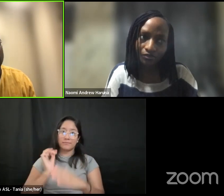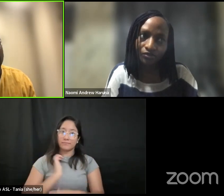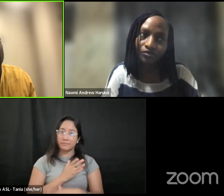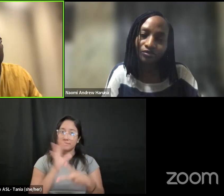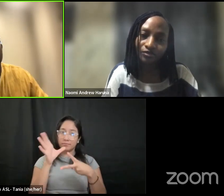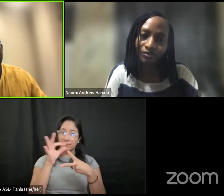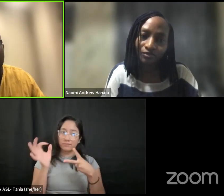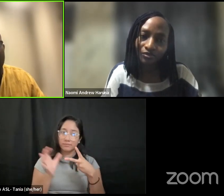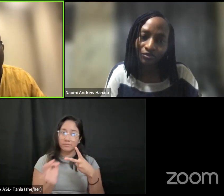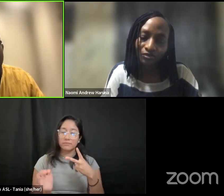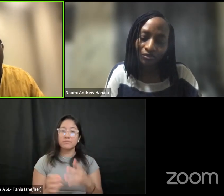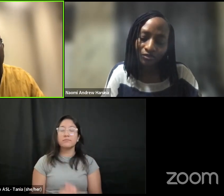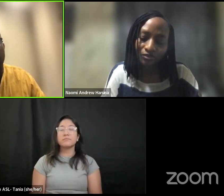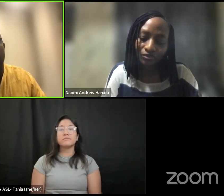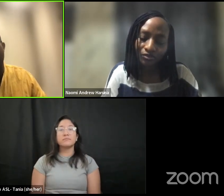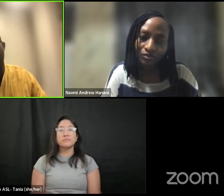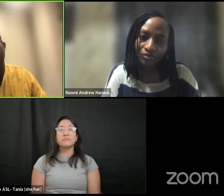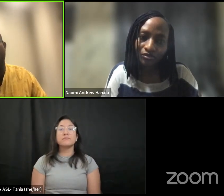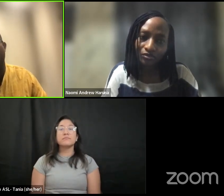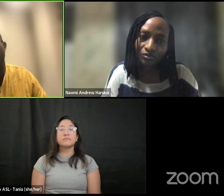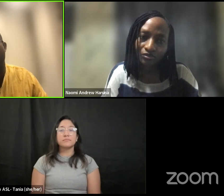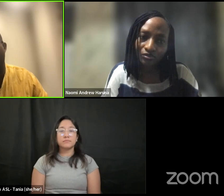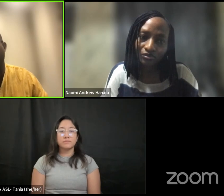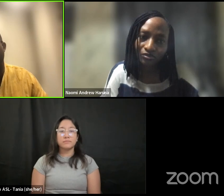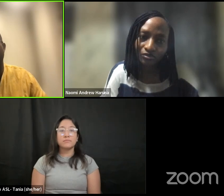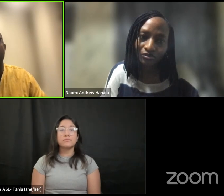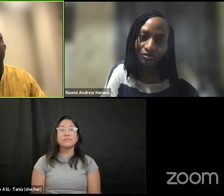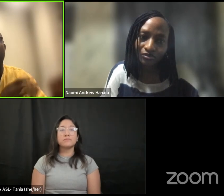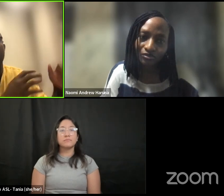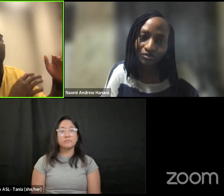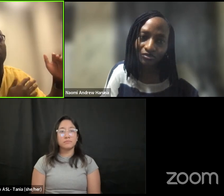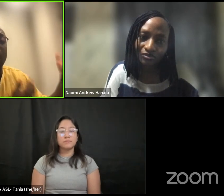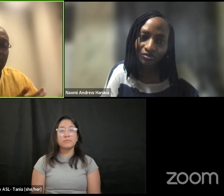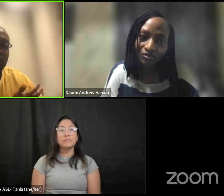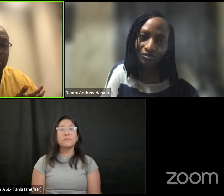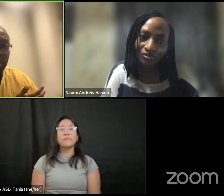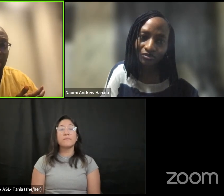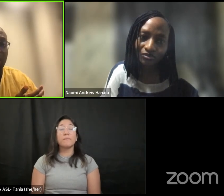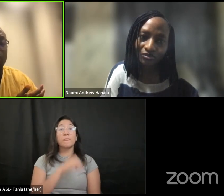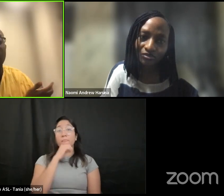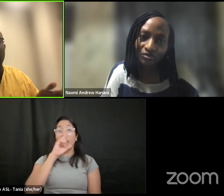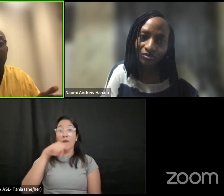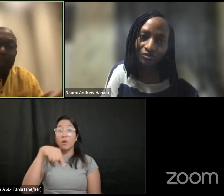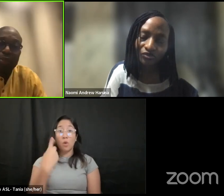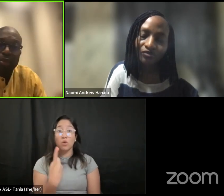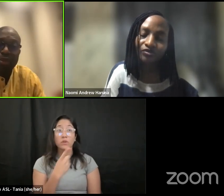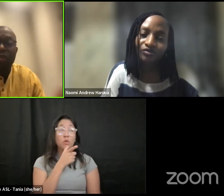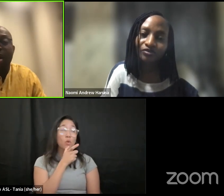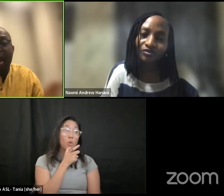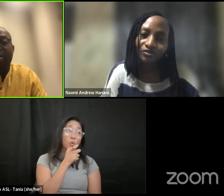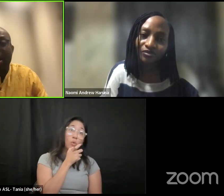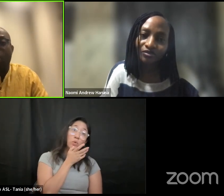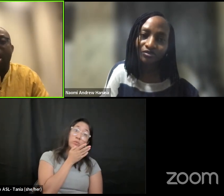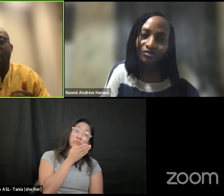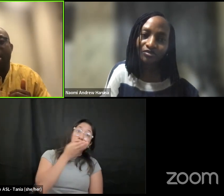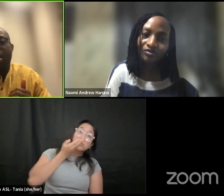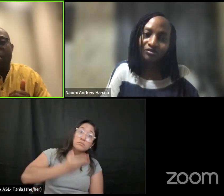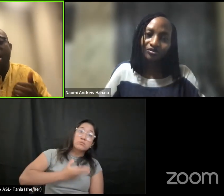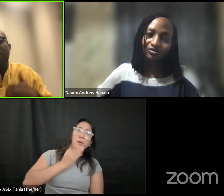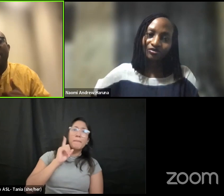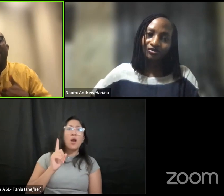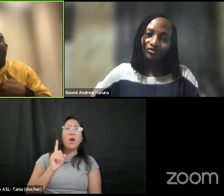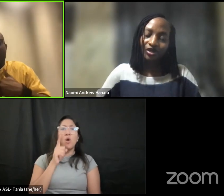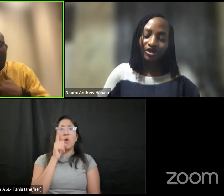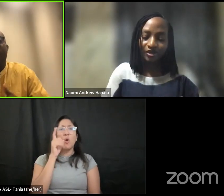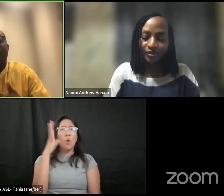not just the identity of who we are or but also the identity of who who have we been what has happened to us why am i where